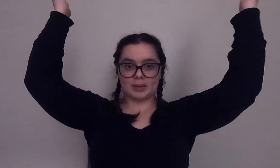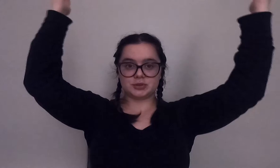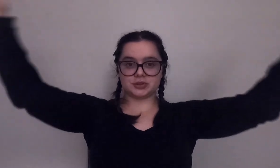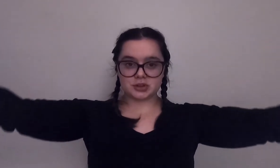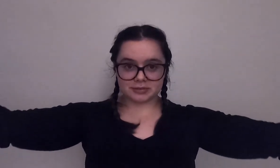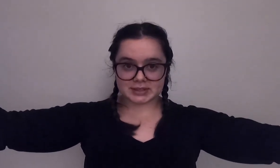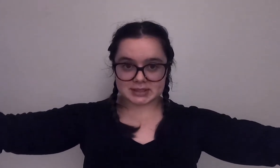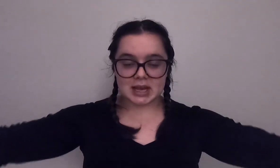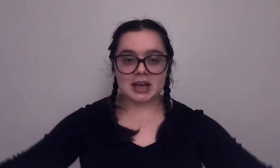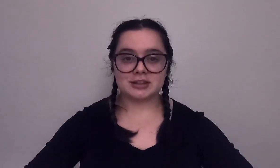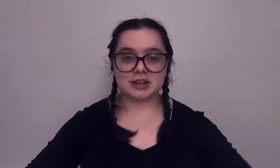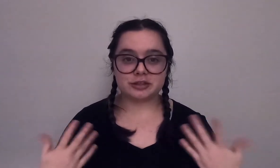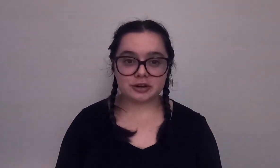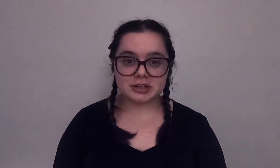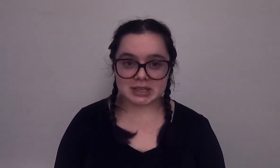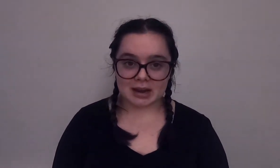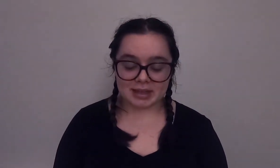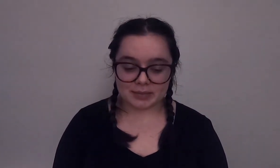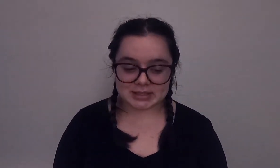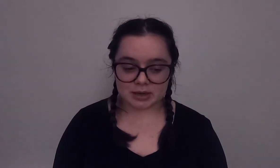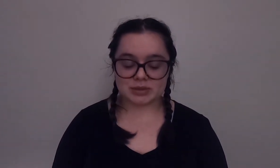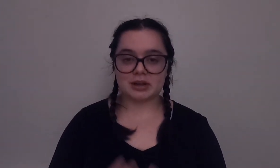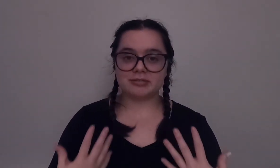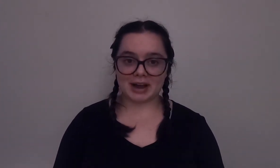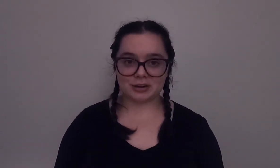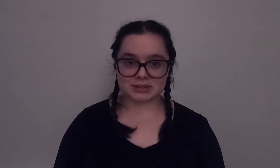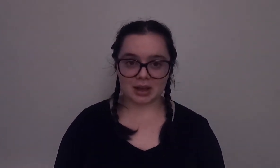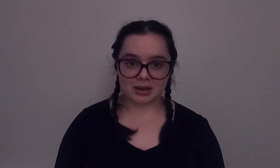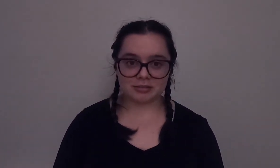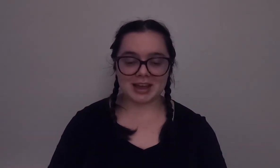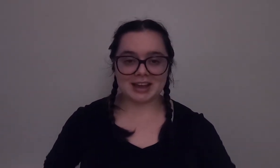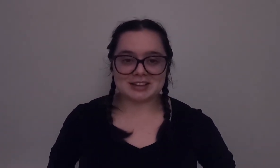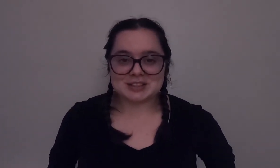up to the surface the third dive that we did was our final dive and